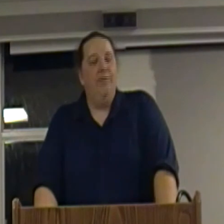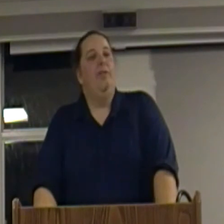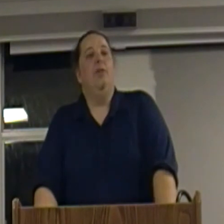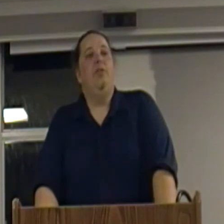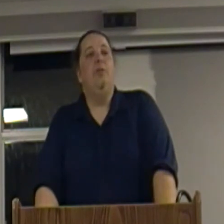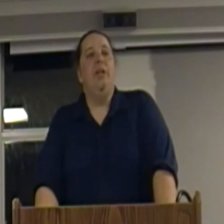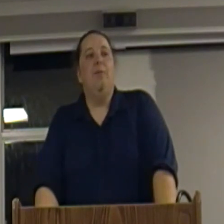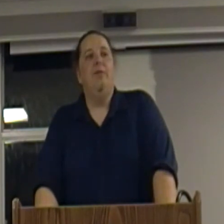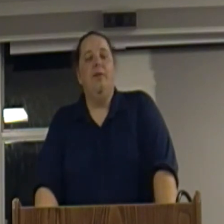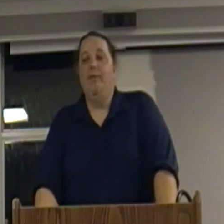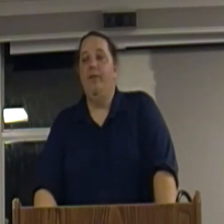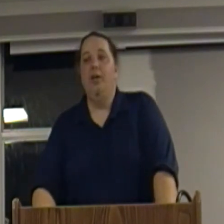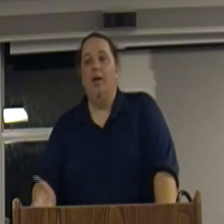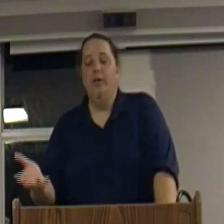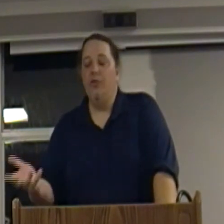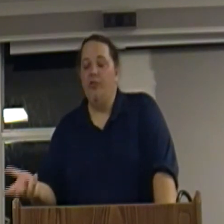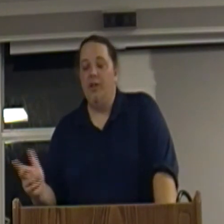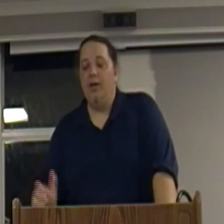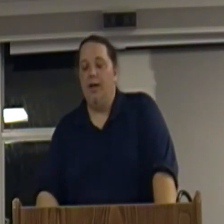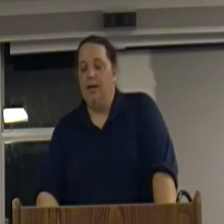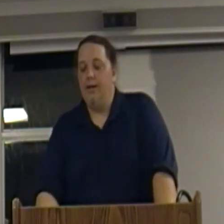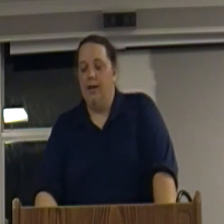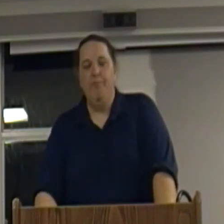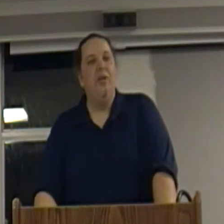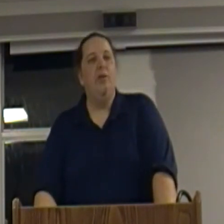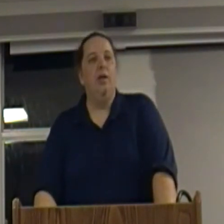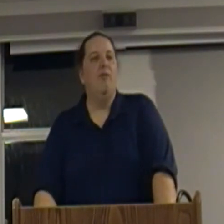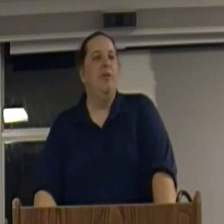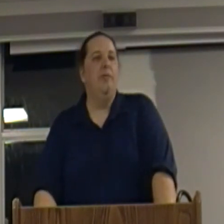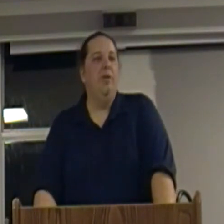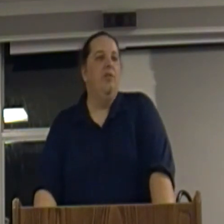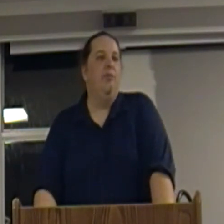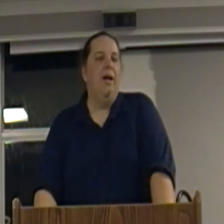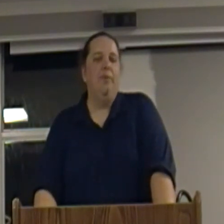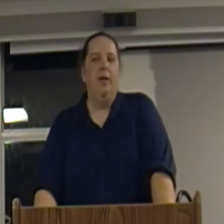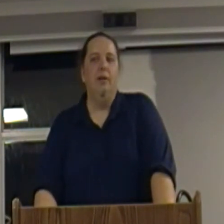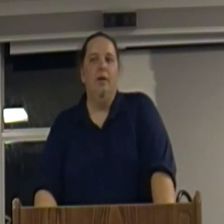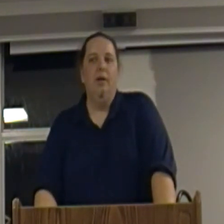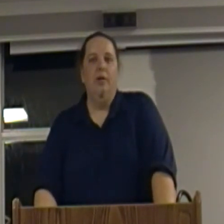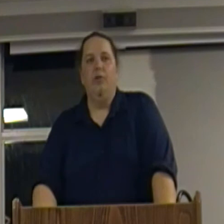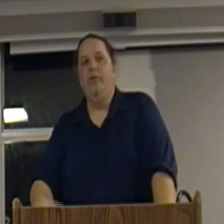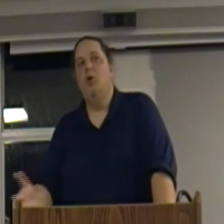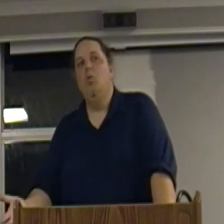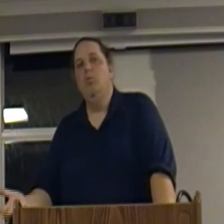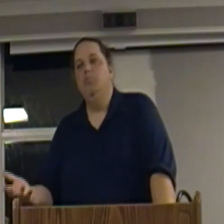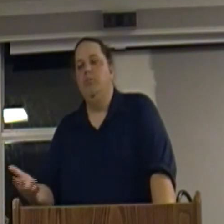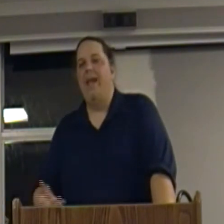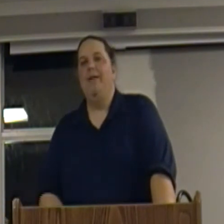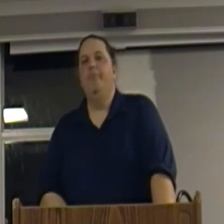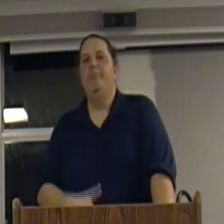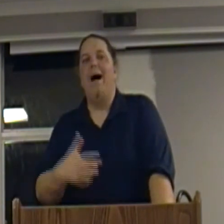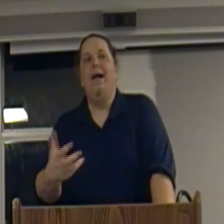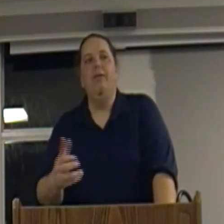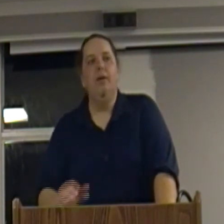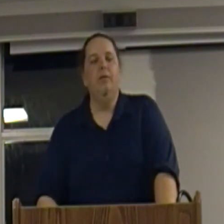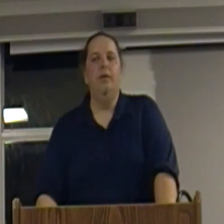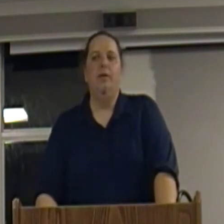they'll still be able to figure out there's still a government to business pipeline so if you can't buy your